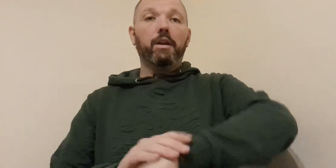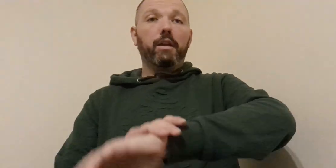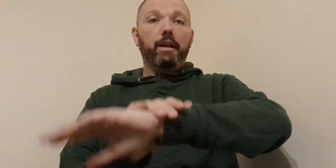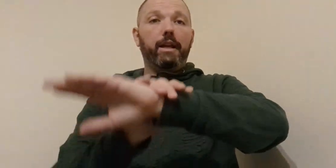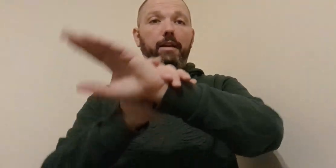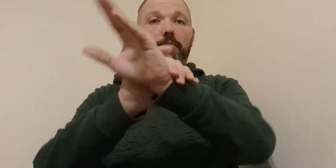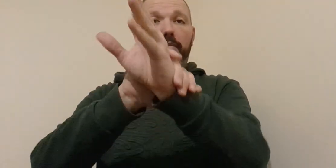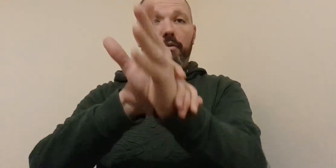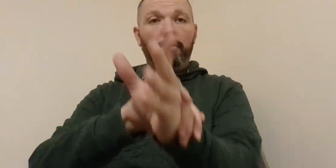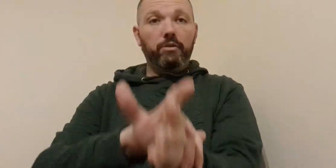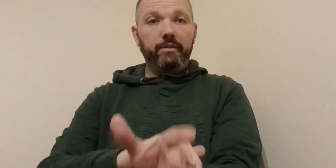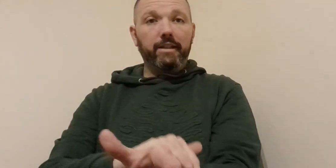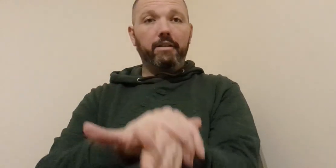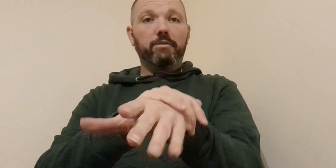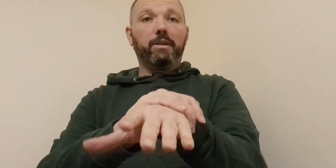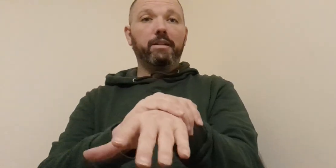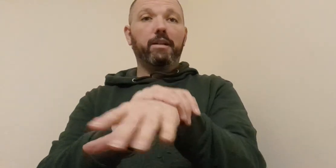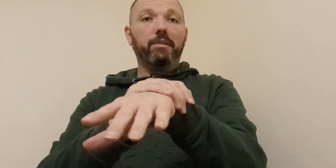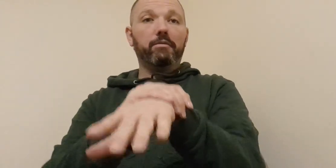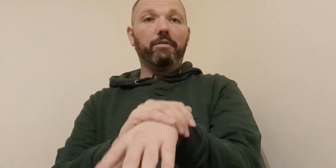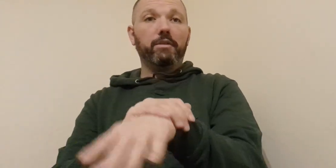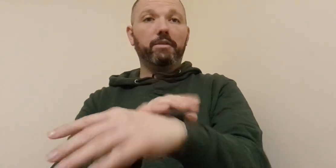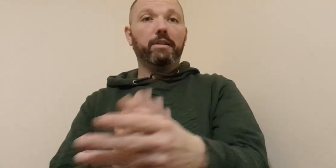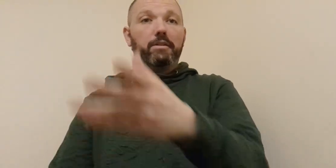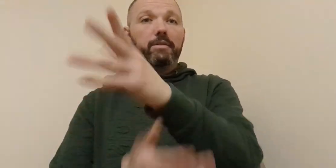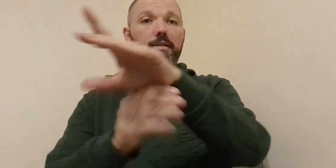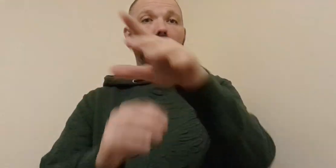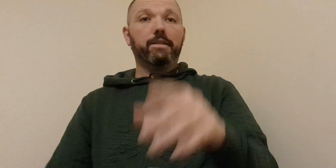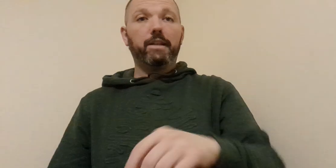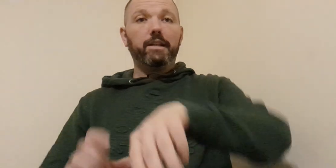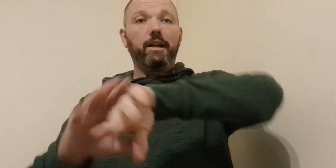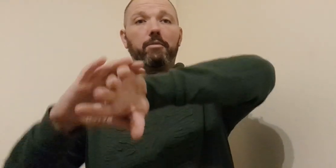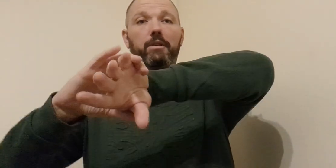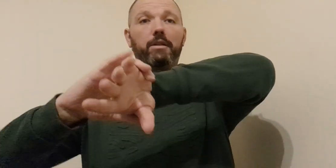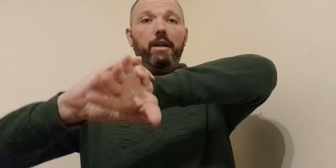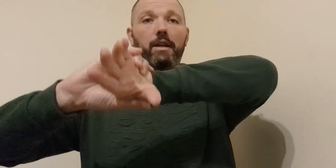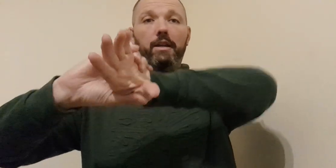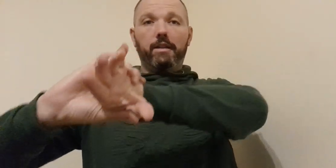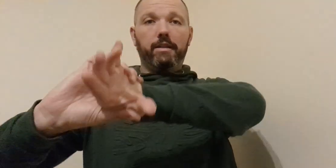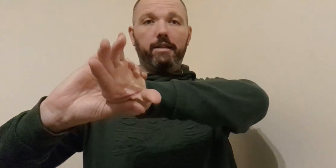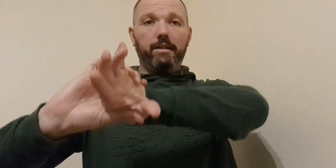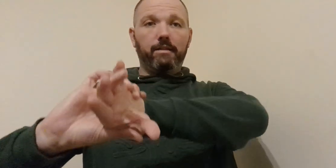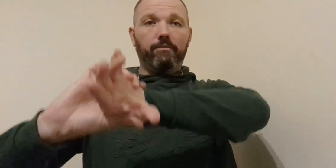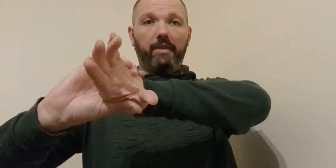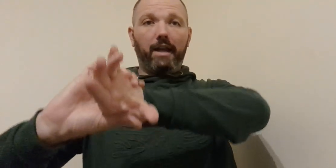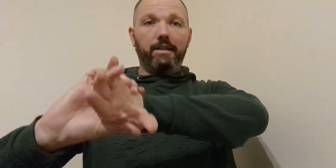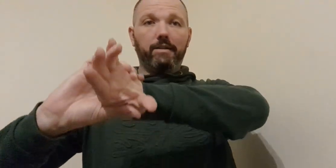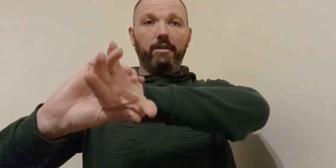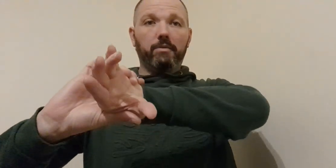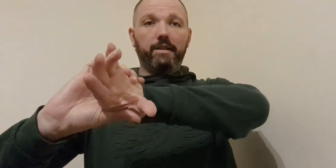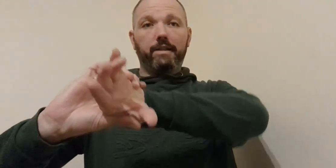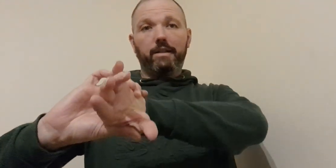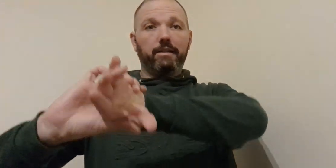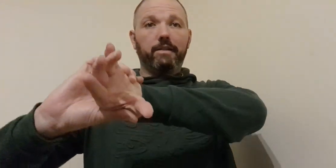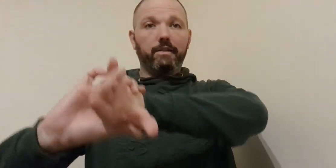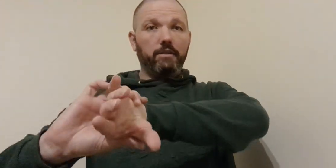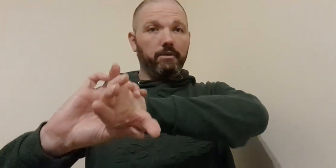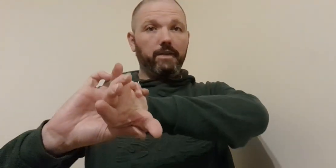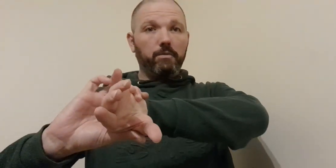um you can use it like as what's commonly referred to like as a z lock where the the hand is hyper extended let's like go this